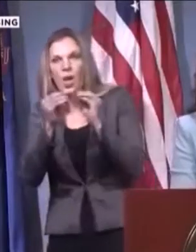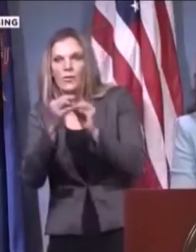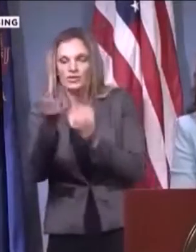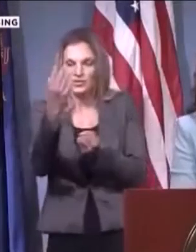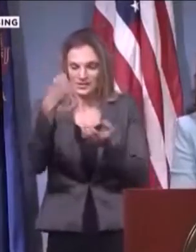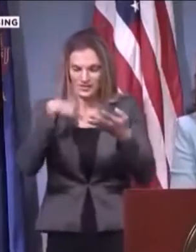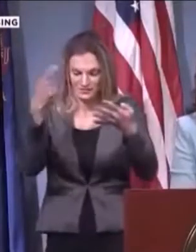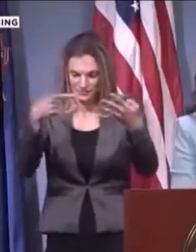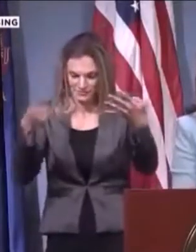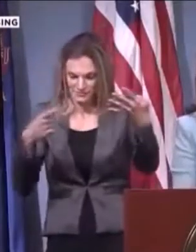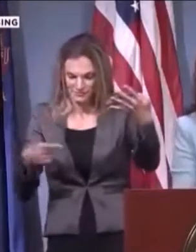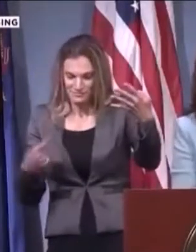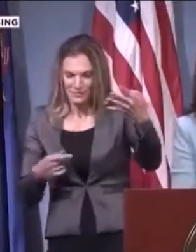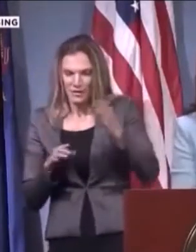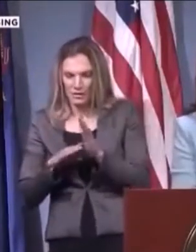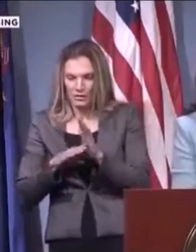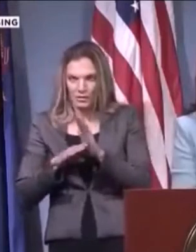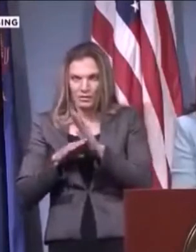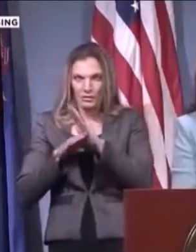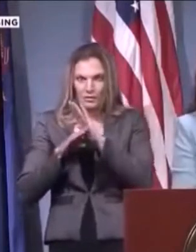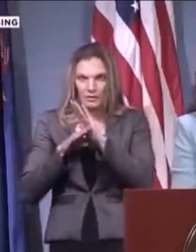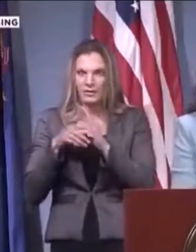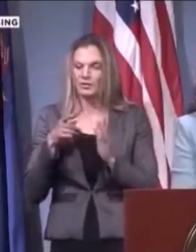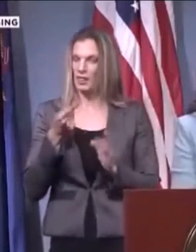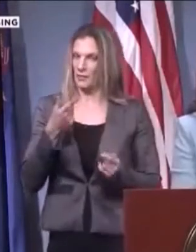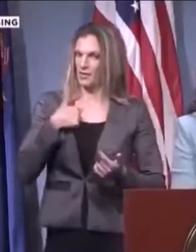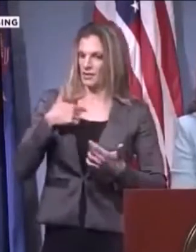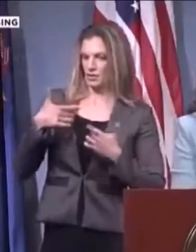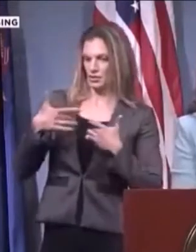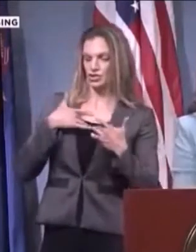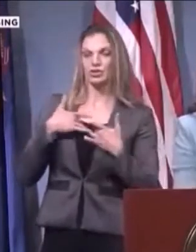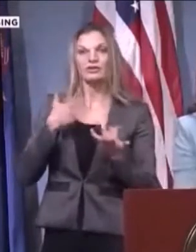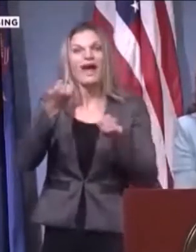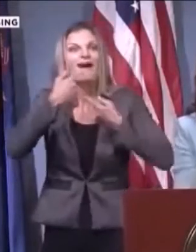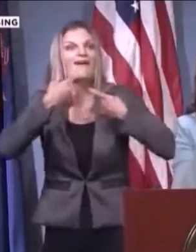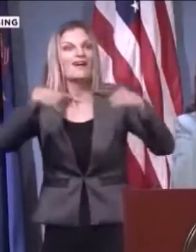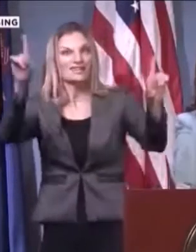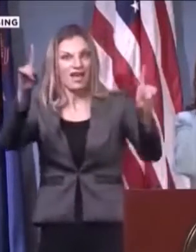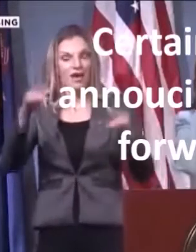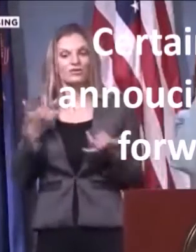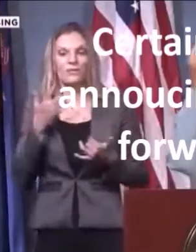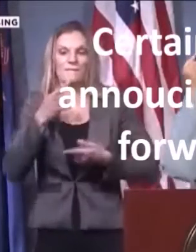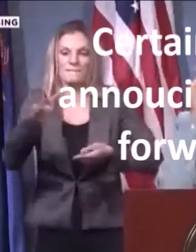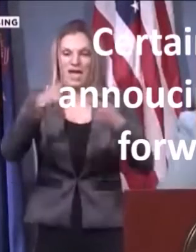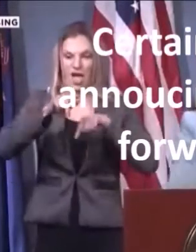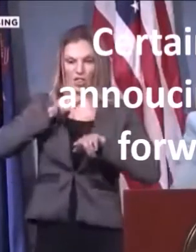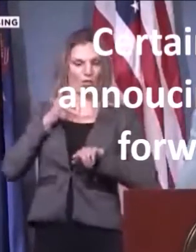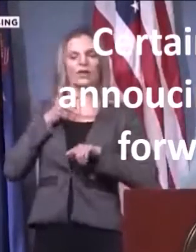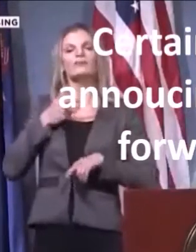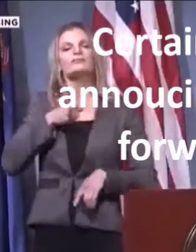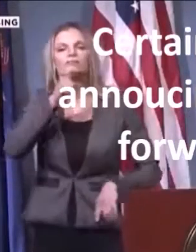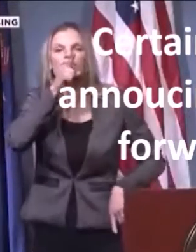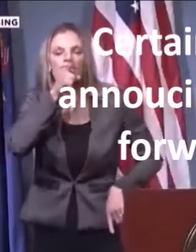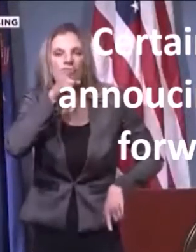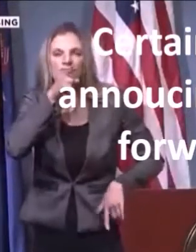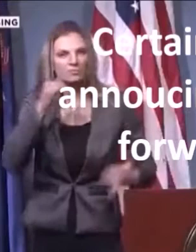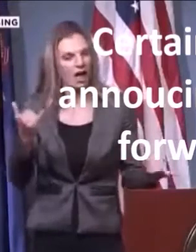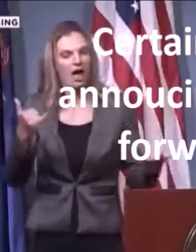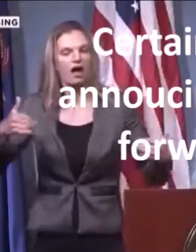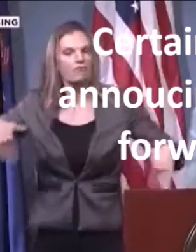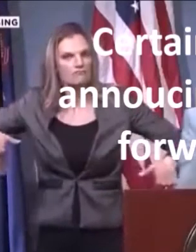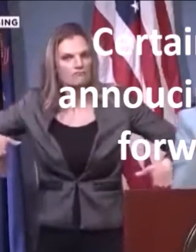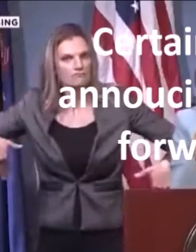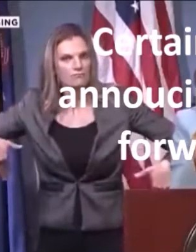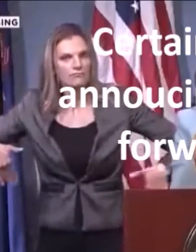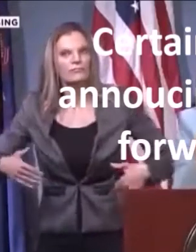I'm not announcing a step back today. I'm certainly not announcing a step forward today. But if we want to be in a position in